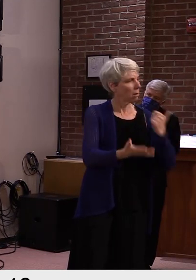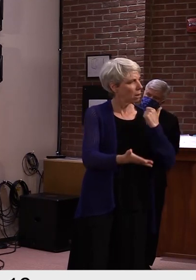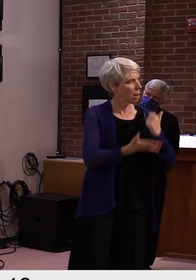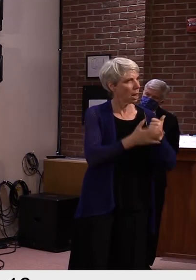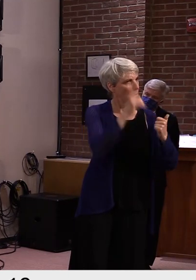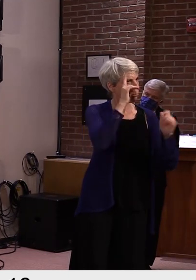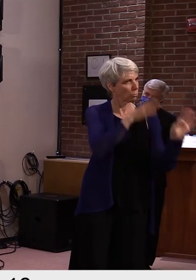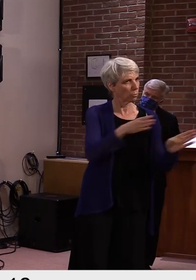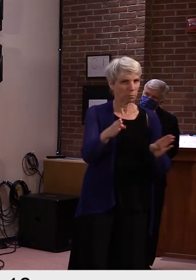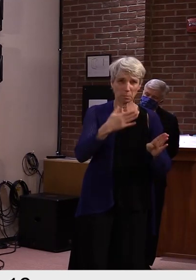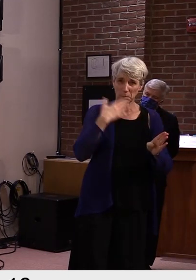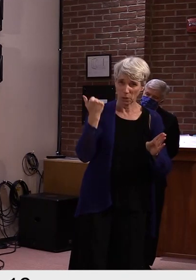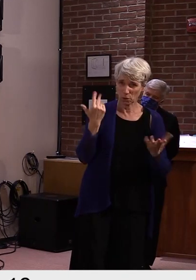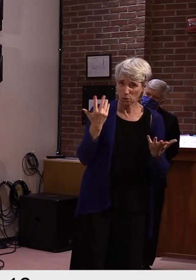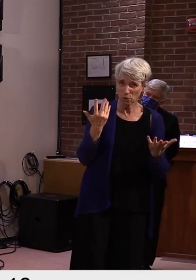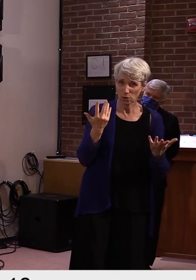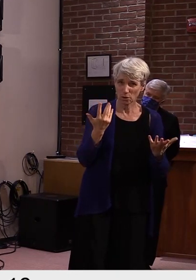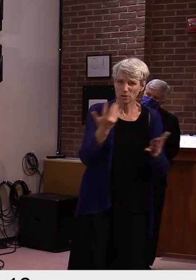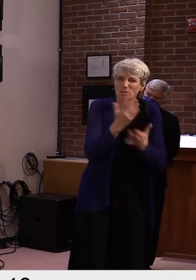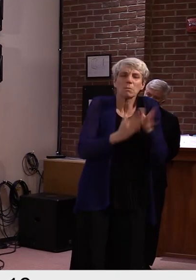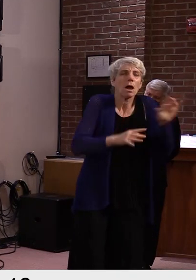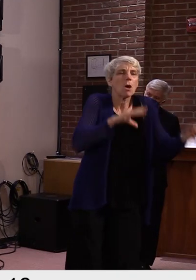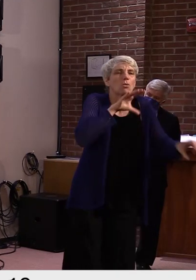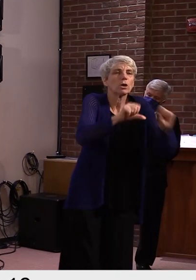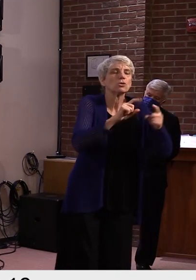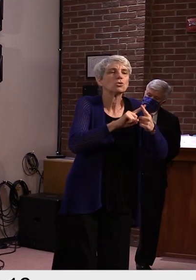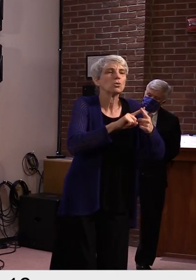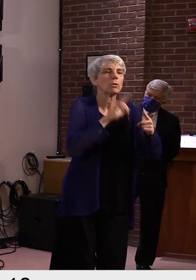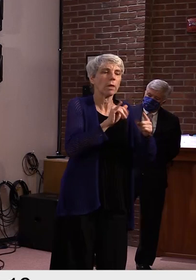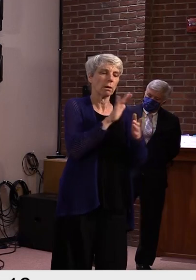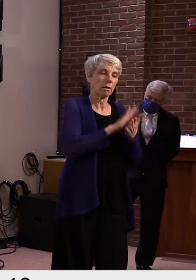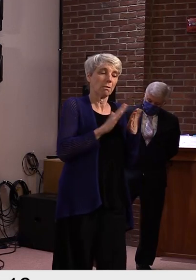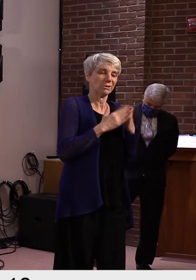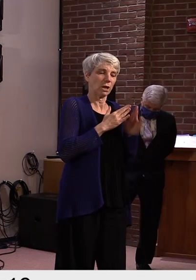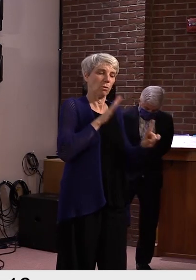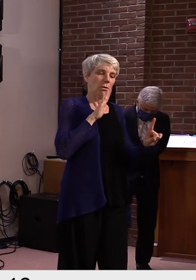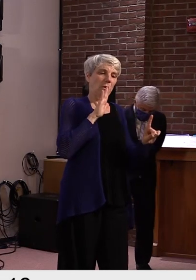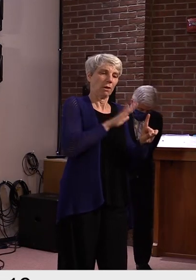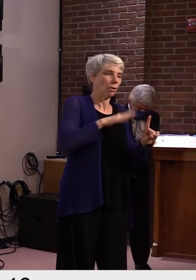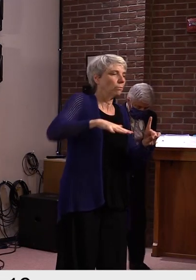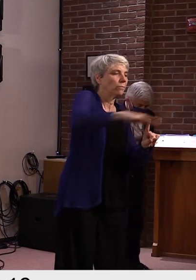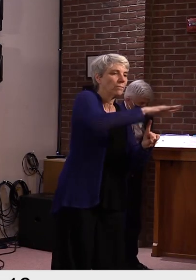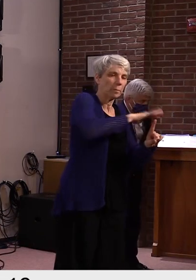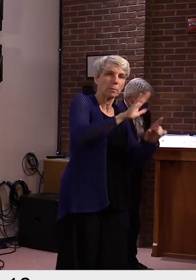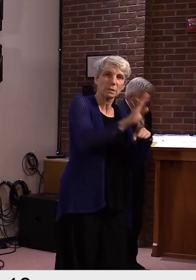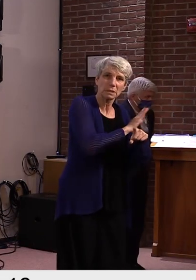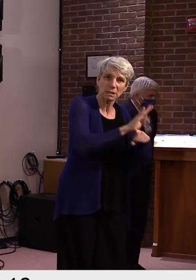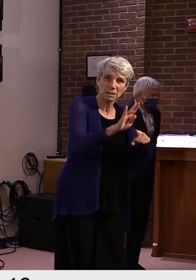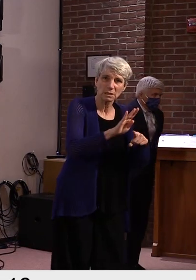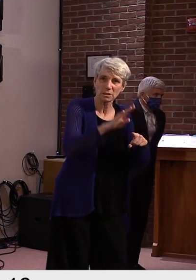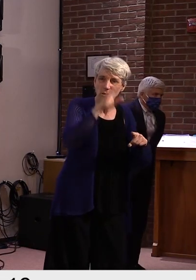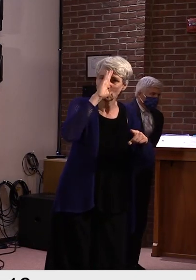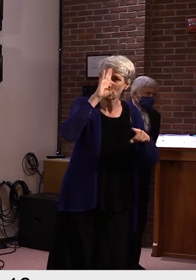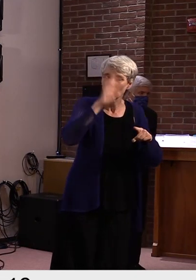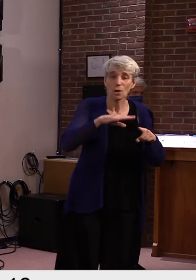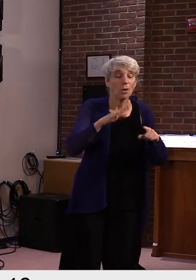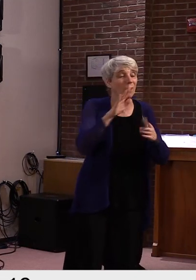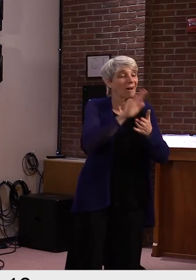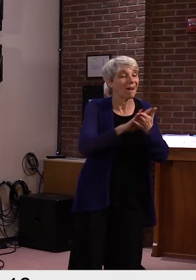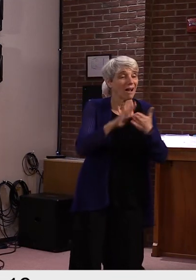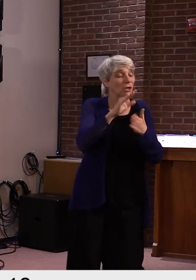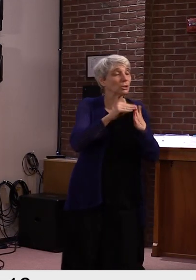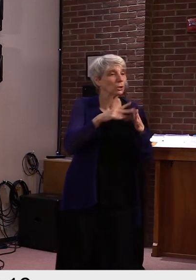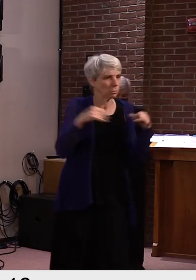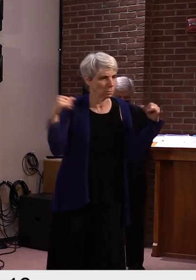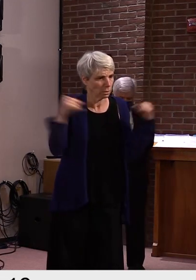outreach to the community because, as I said, a college isn't just limited to a campus.